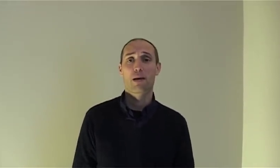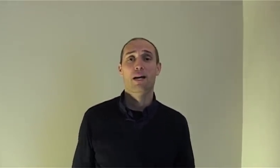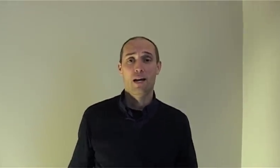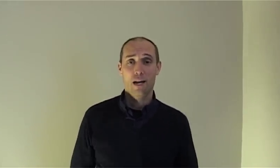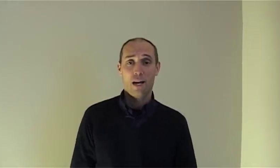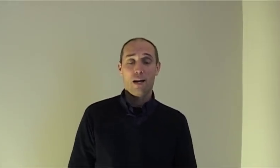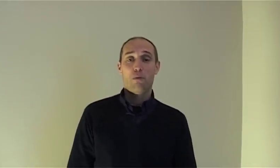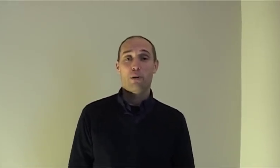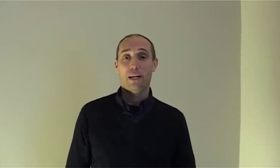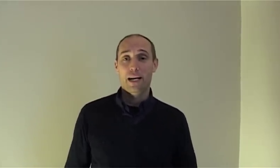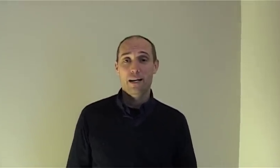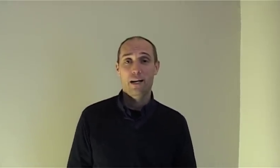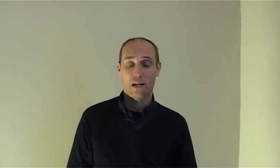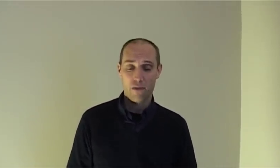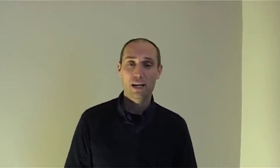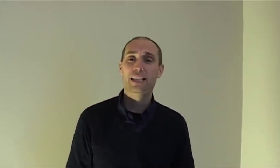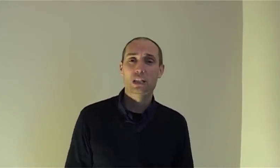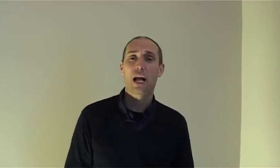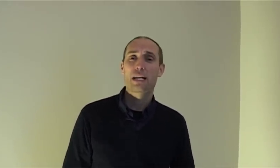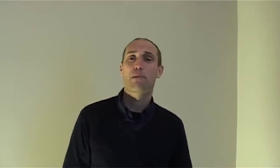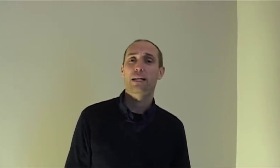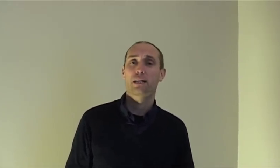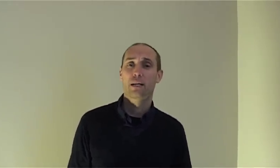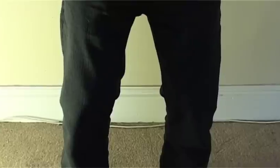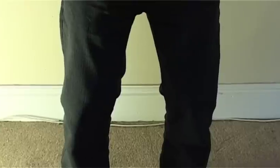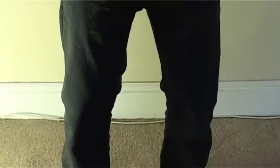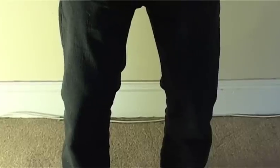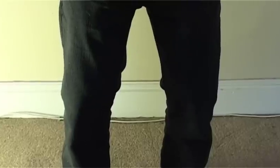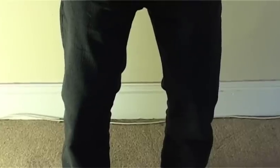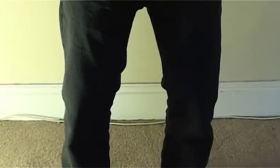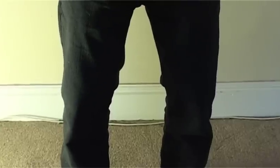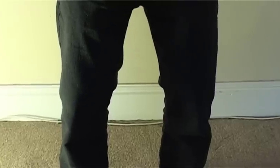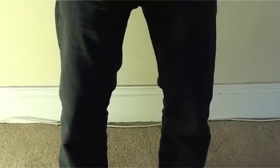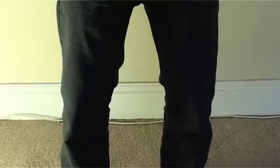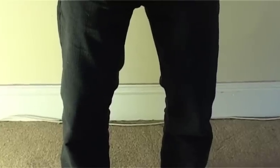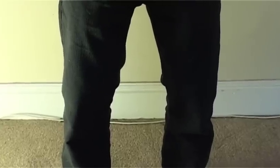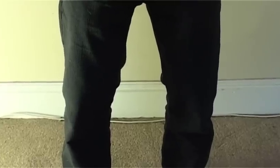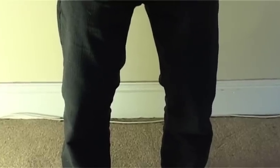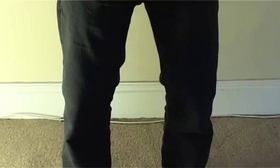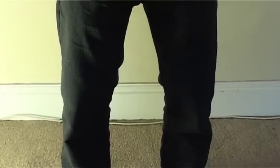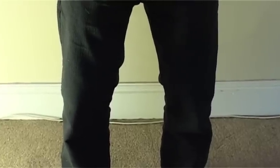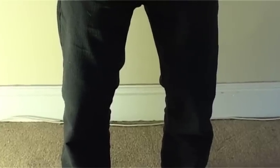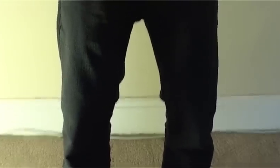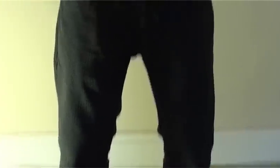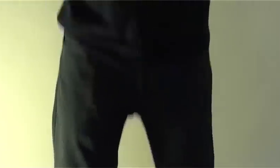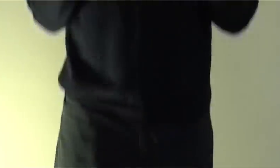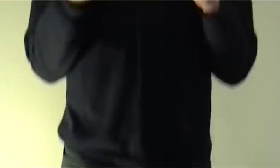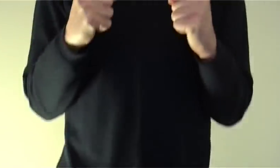breathing in have the legs slightly bent and that helps you just slightly stay grounded